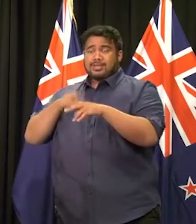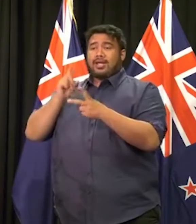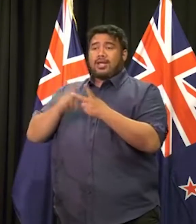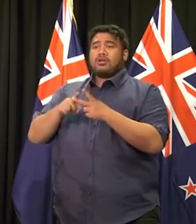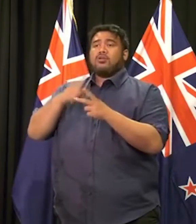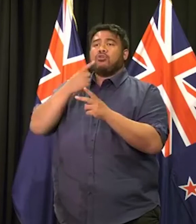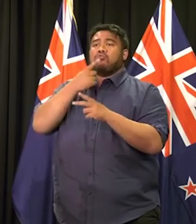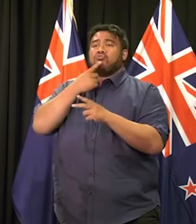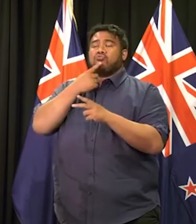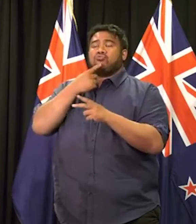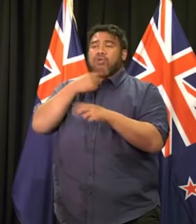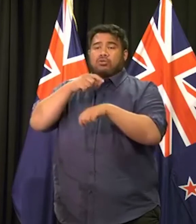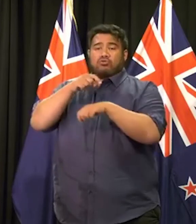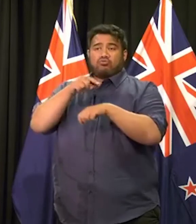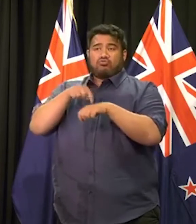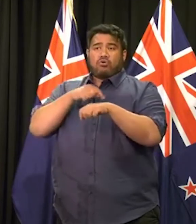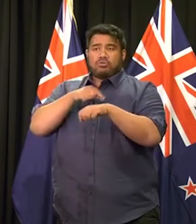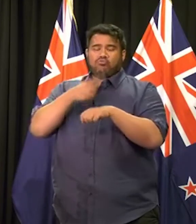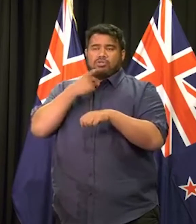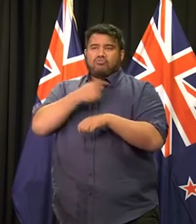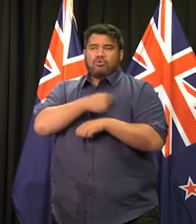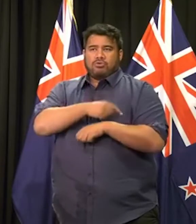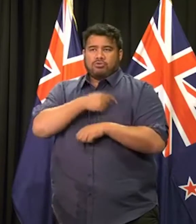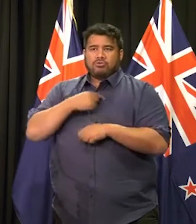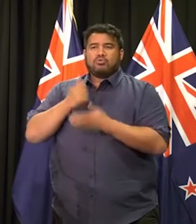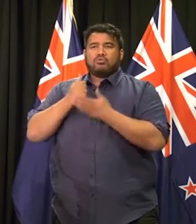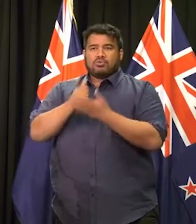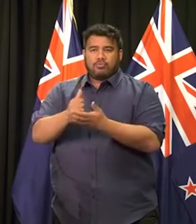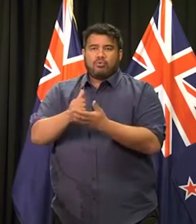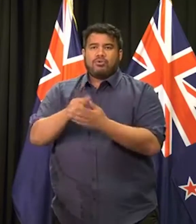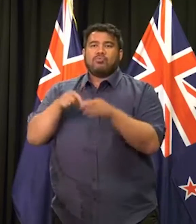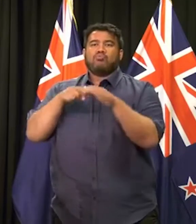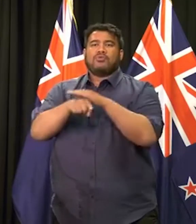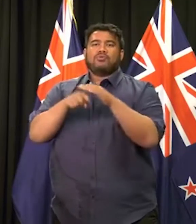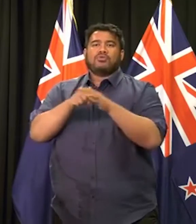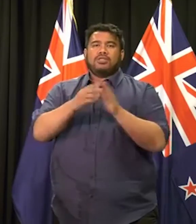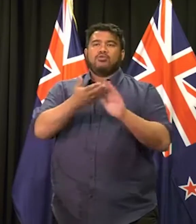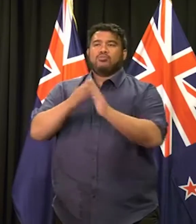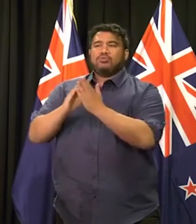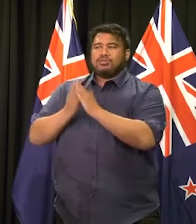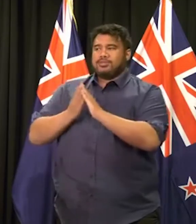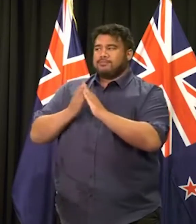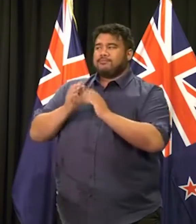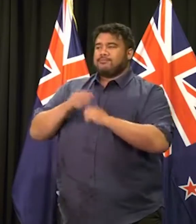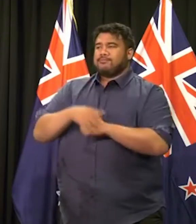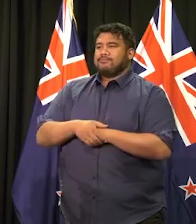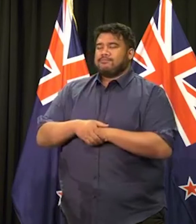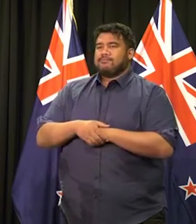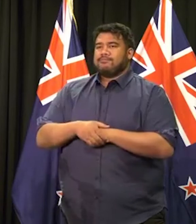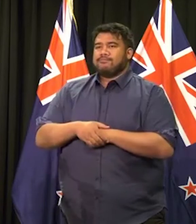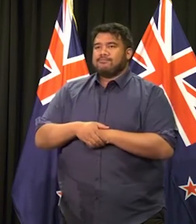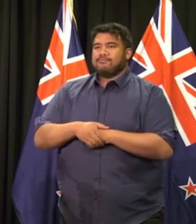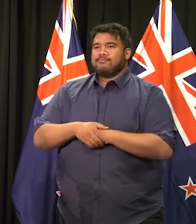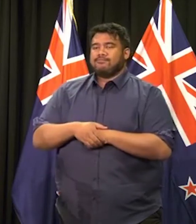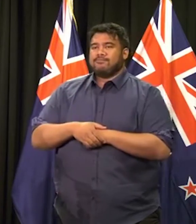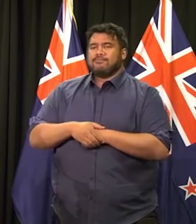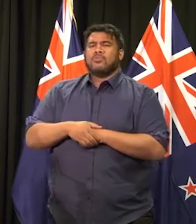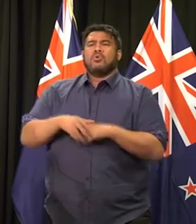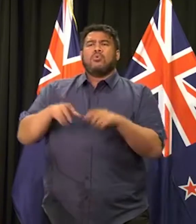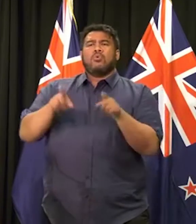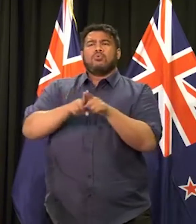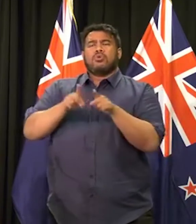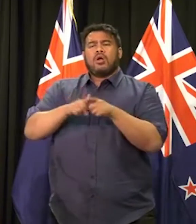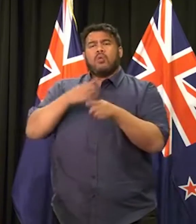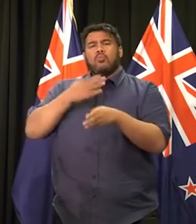refugee community. I also want to acknowledge in terms of wider advice, for instance, perhaps via